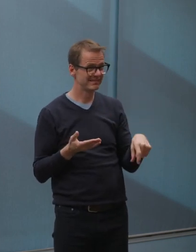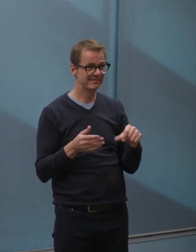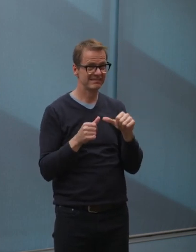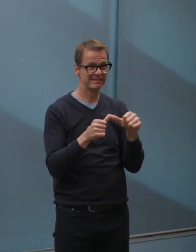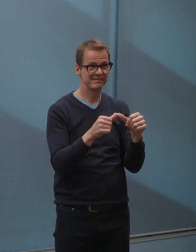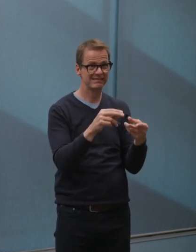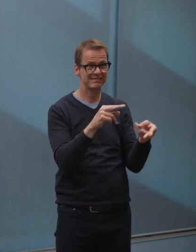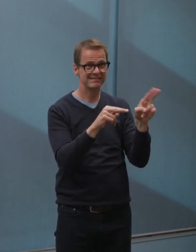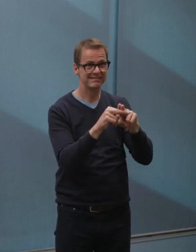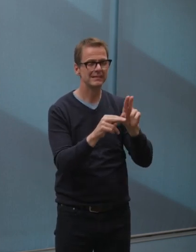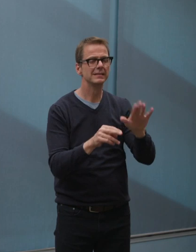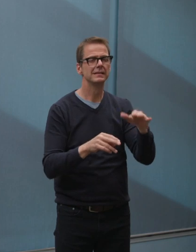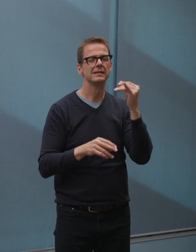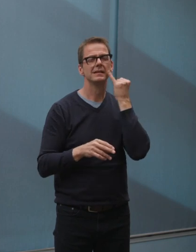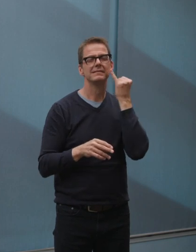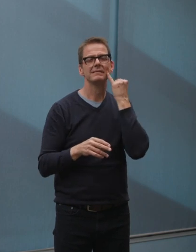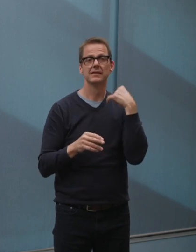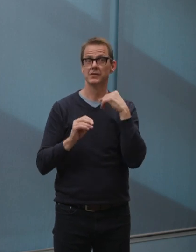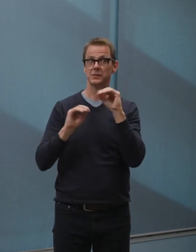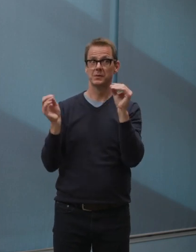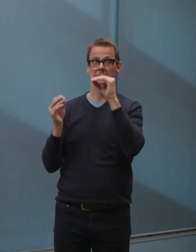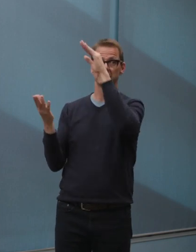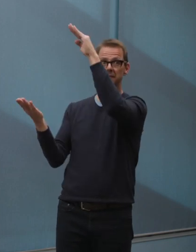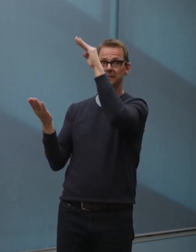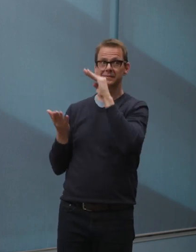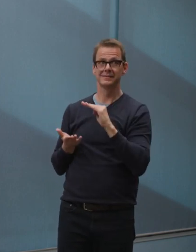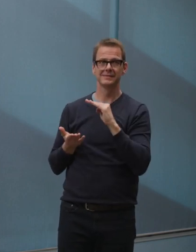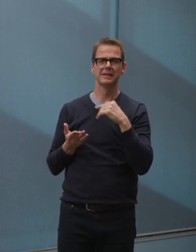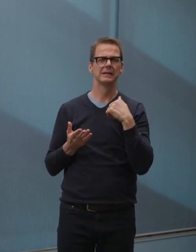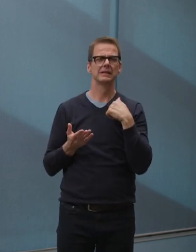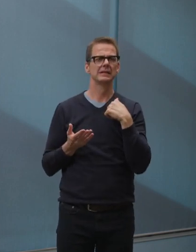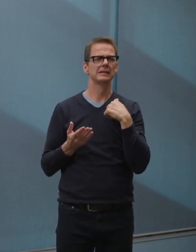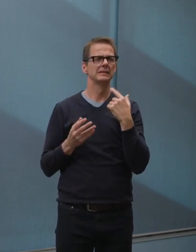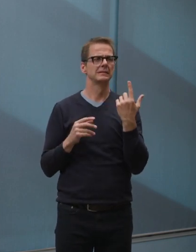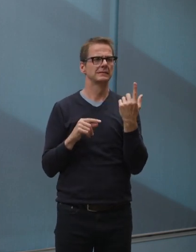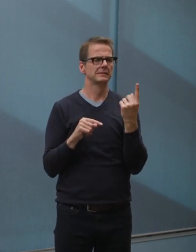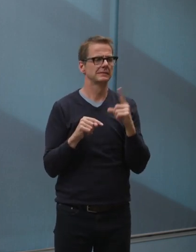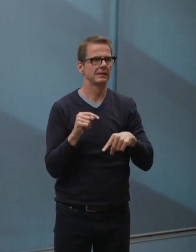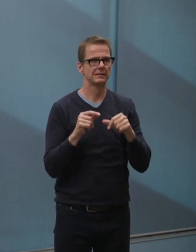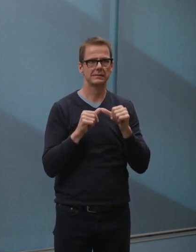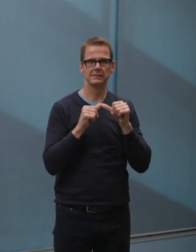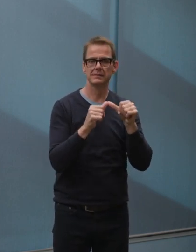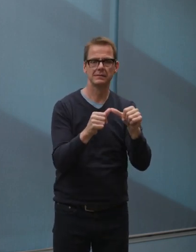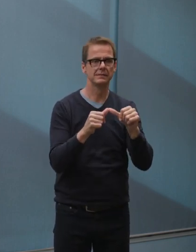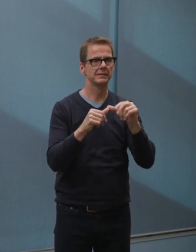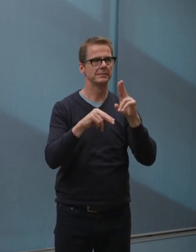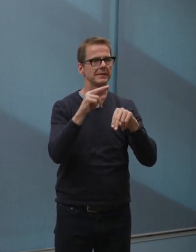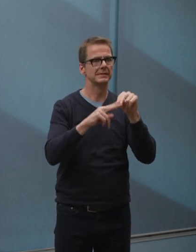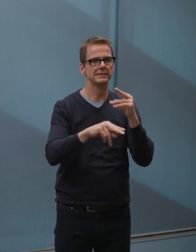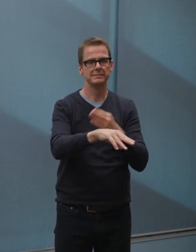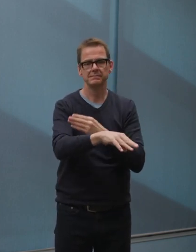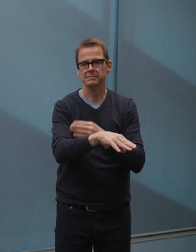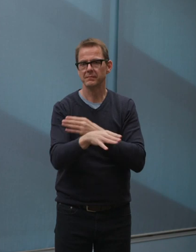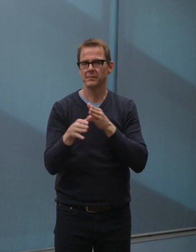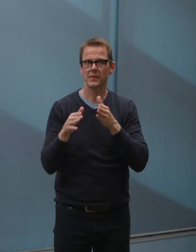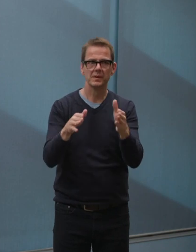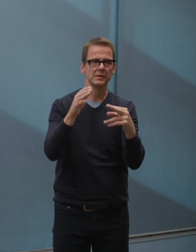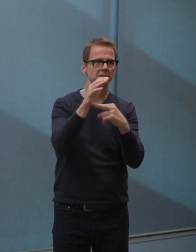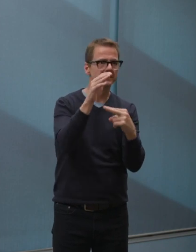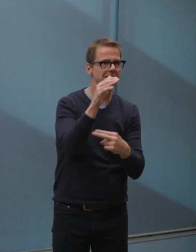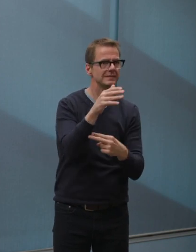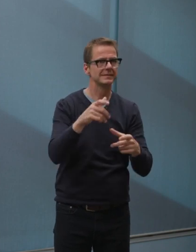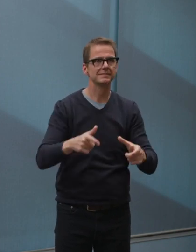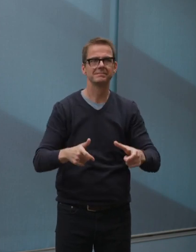trying to protect. So we don't want to wind up in that austerity position. And so on that point, I have another call with the Deputy Prime Minister